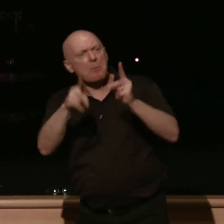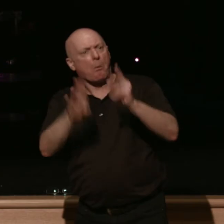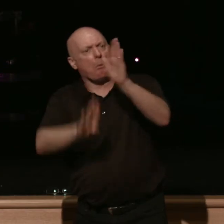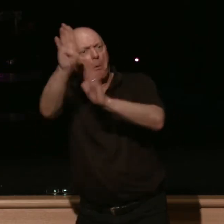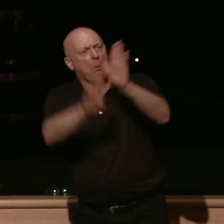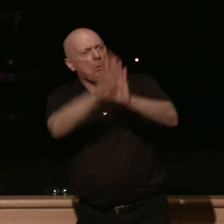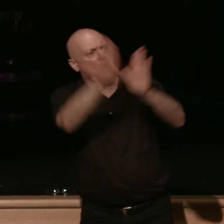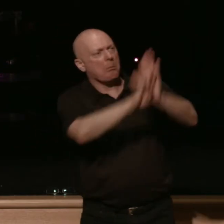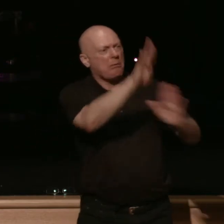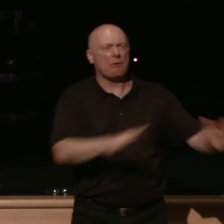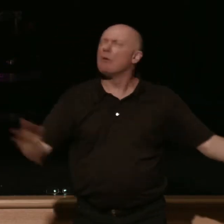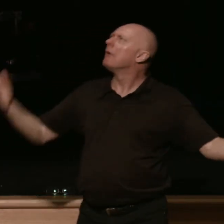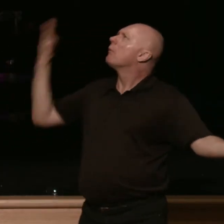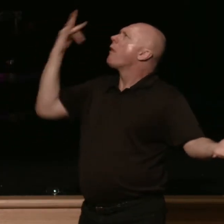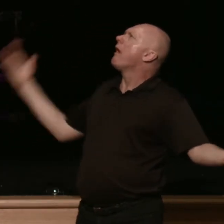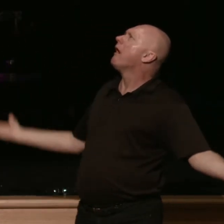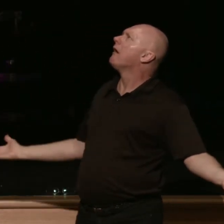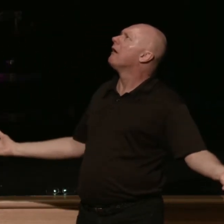I guess God doesn't care.